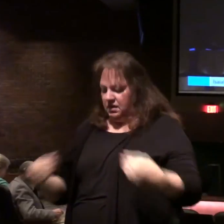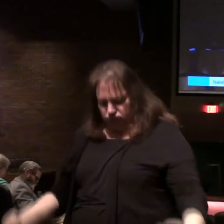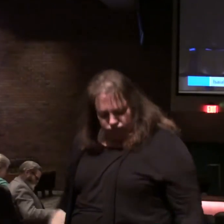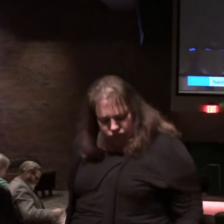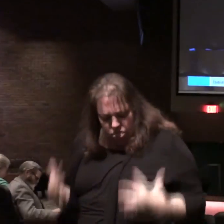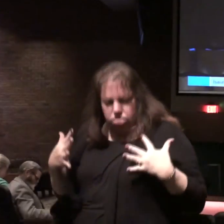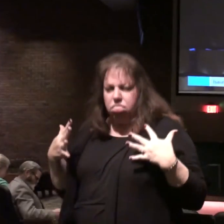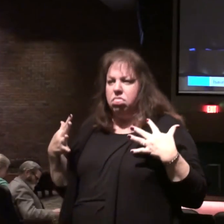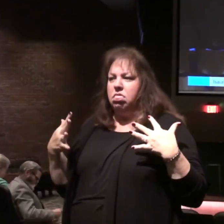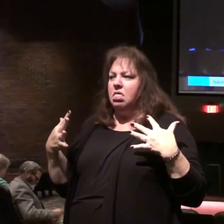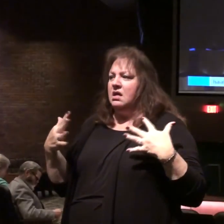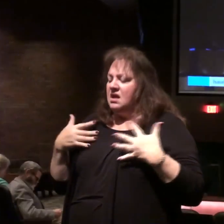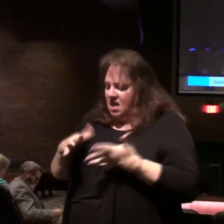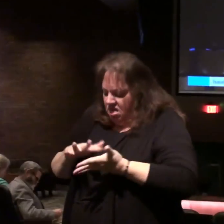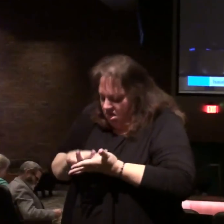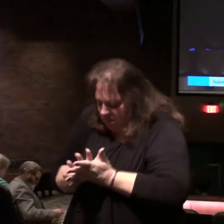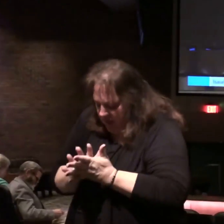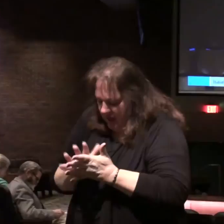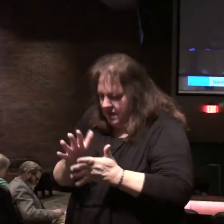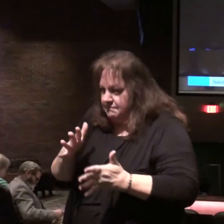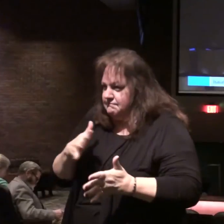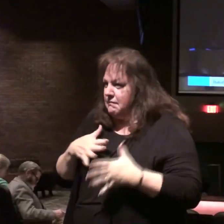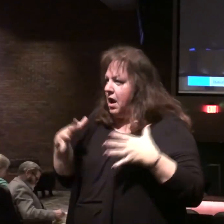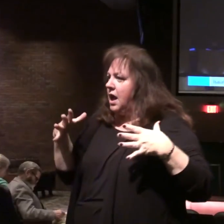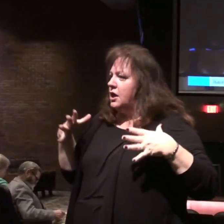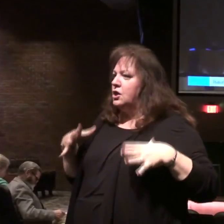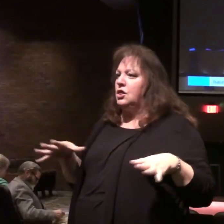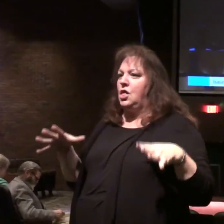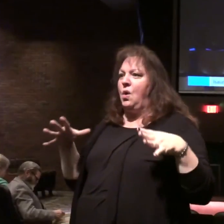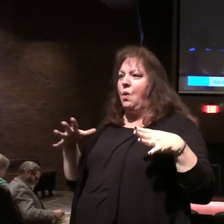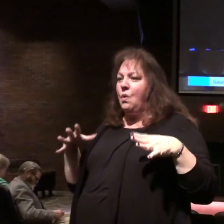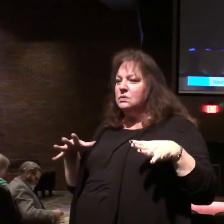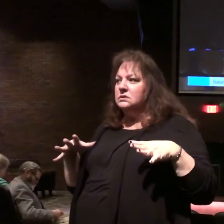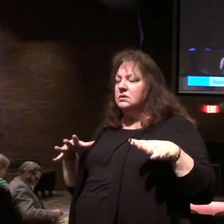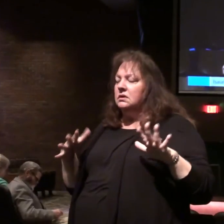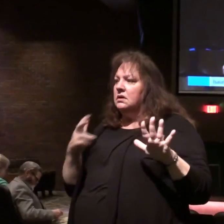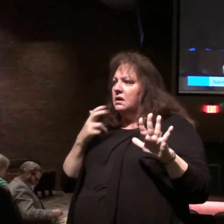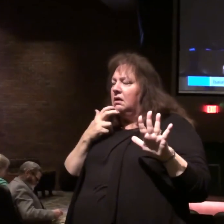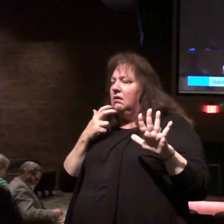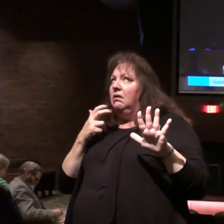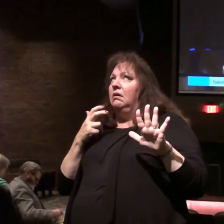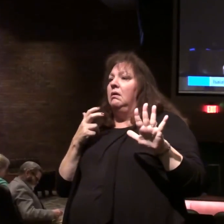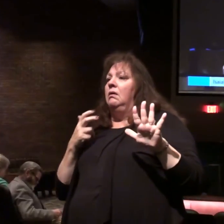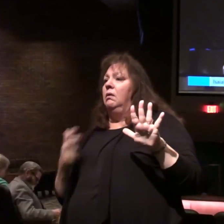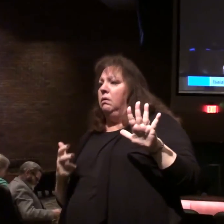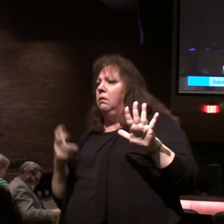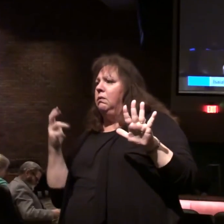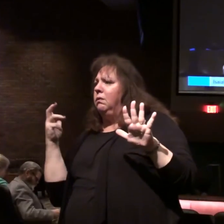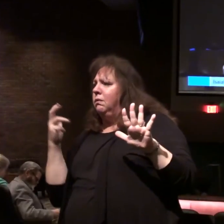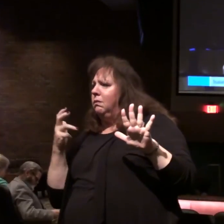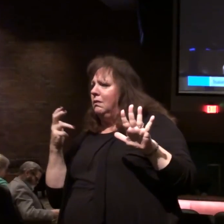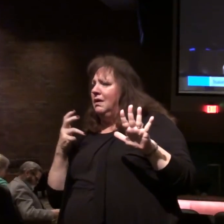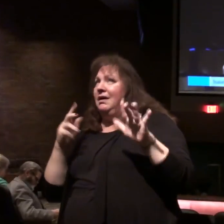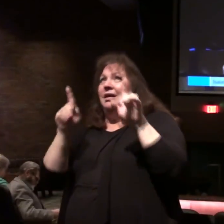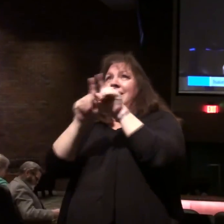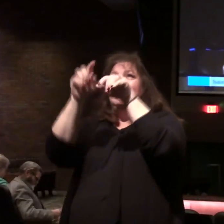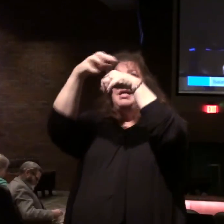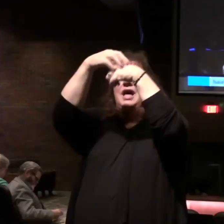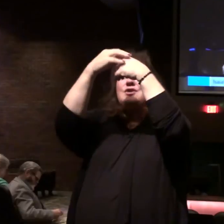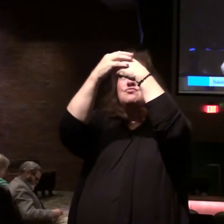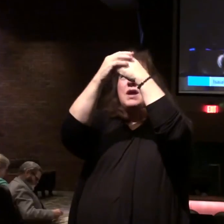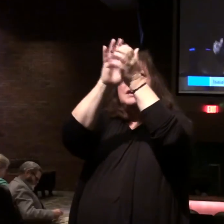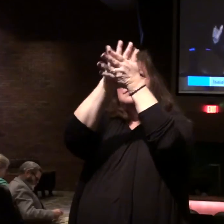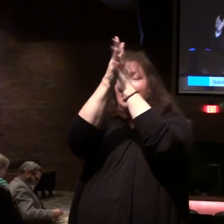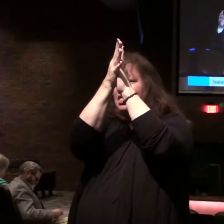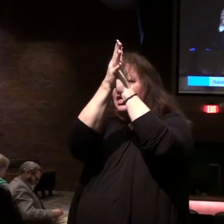on my garments. I stained all my raiment. This is an awesome picture. It's like the grapes are trampled and